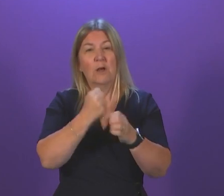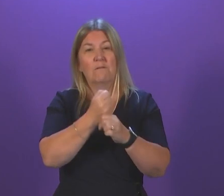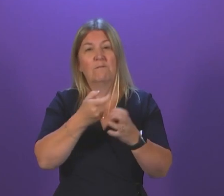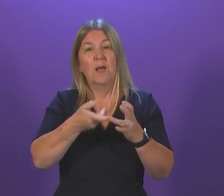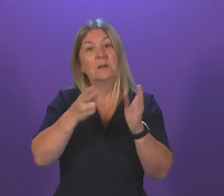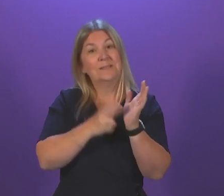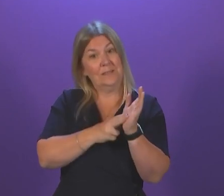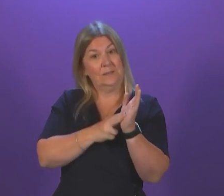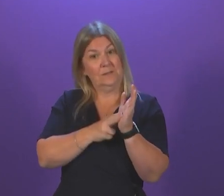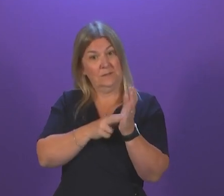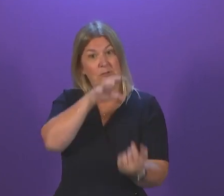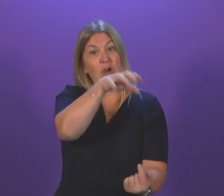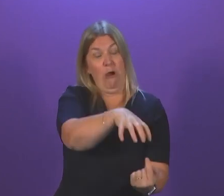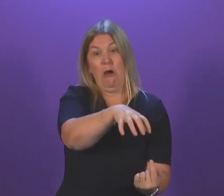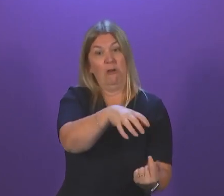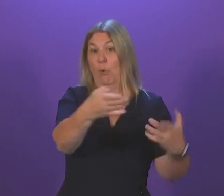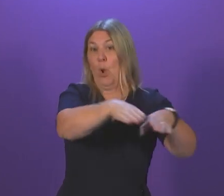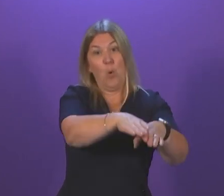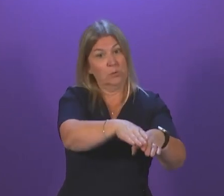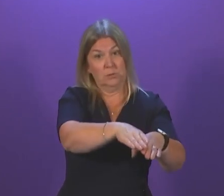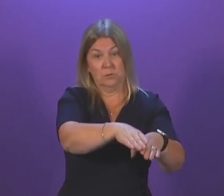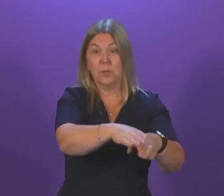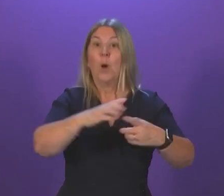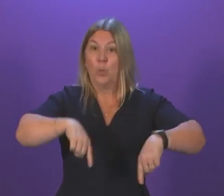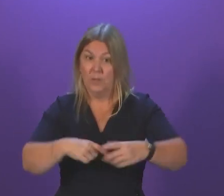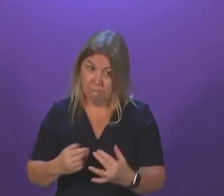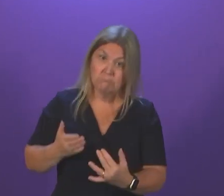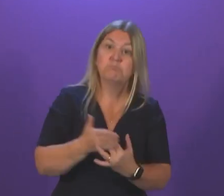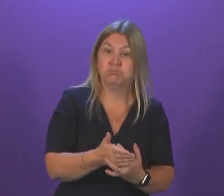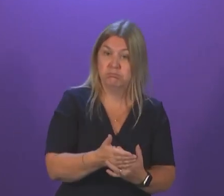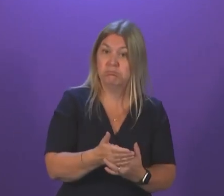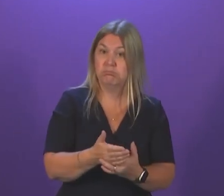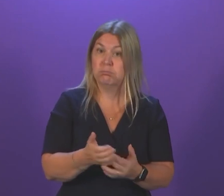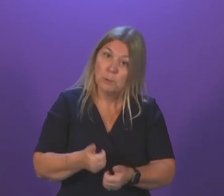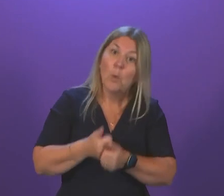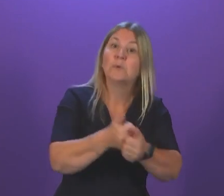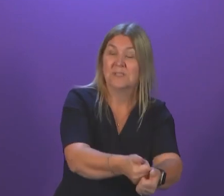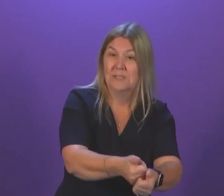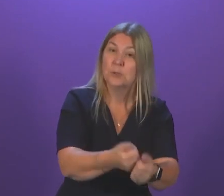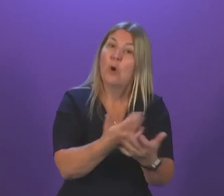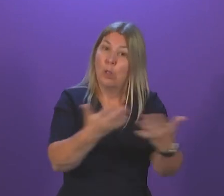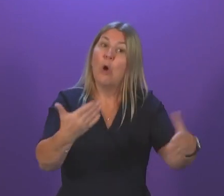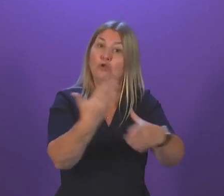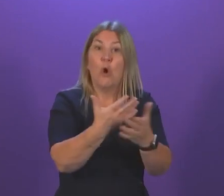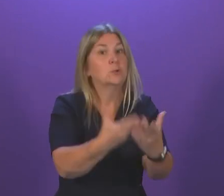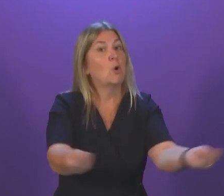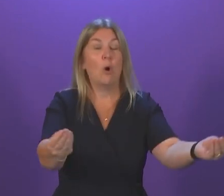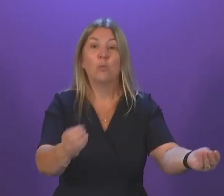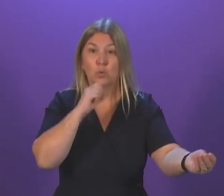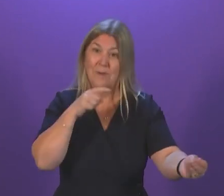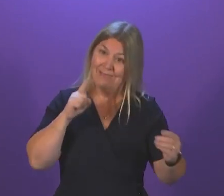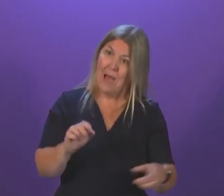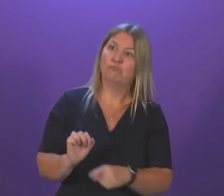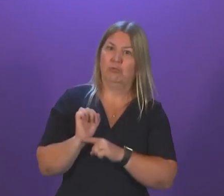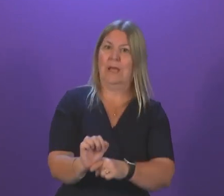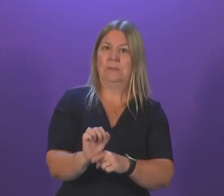operational, and there are hundreds of people currently employed at Ferguson's who would not be employed at Ferguson's. That's the protection of